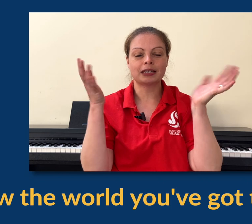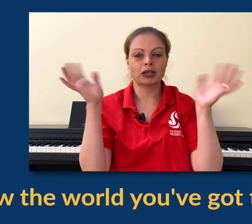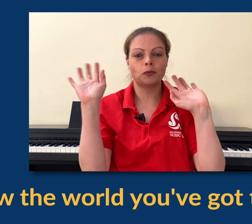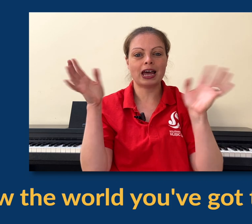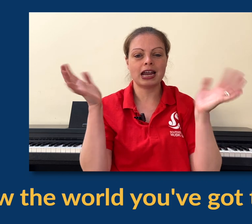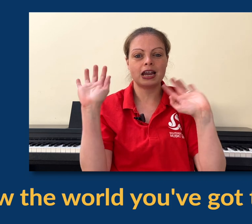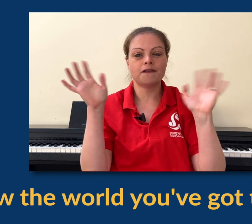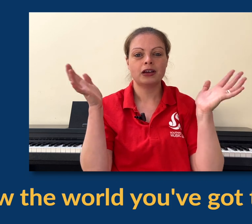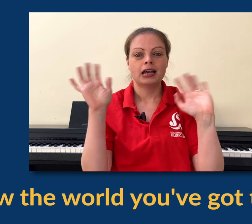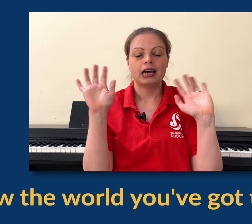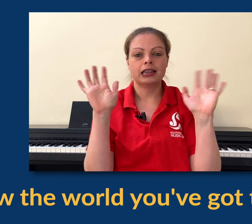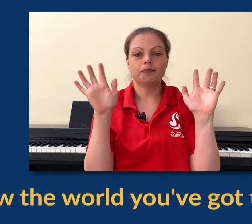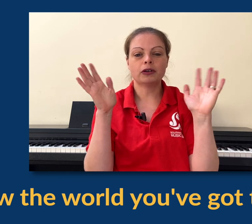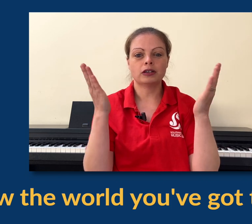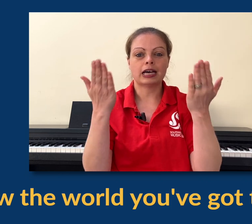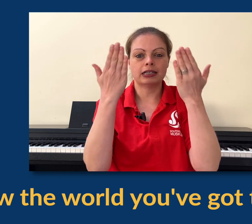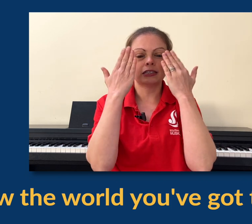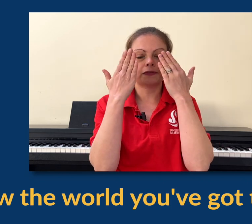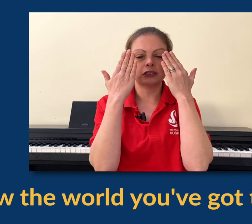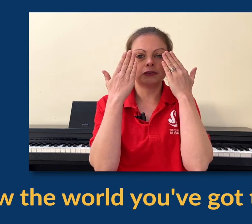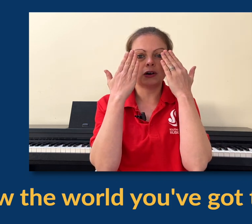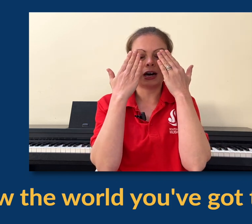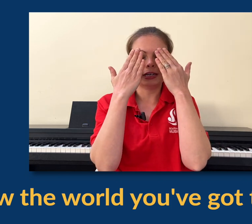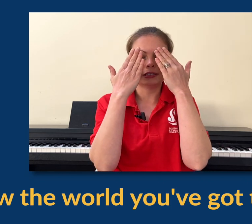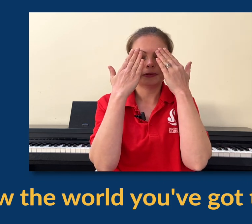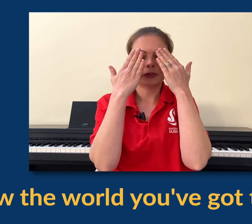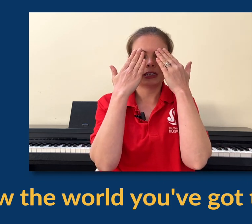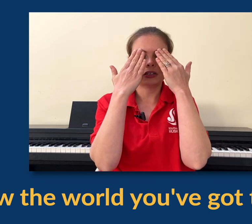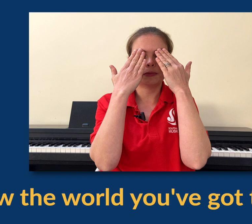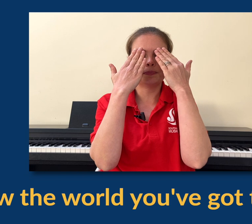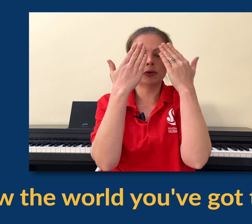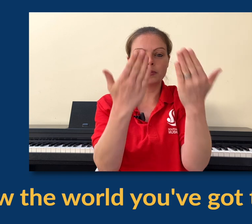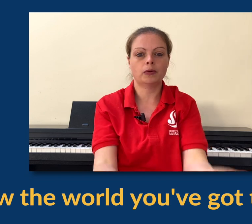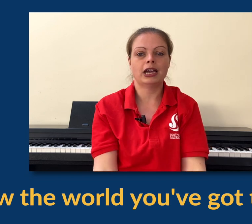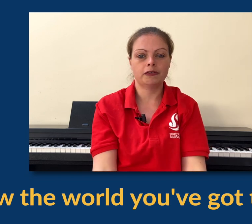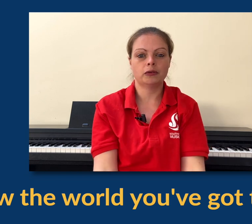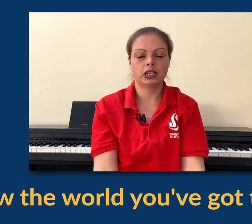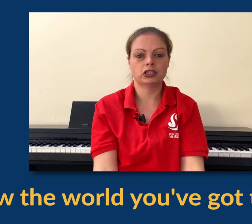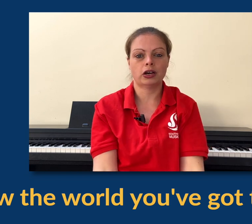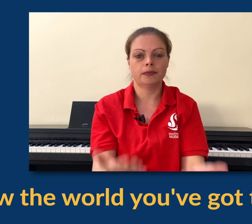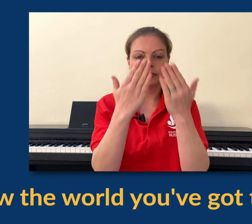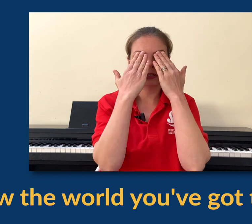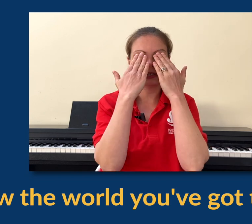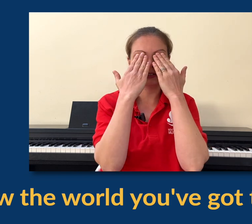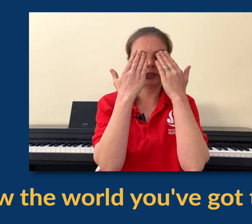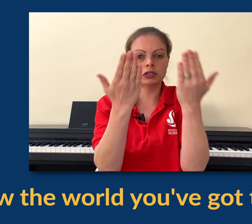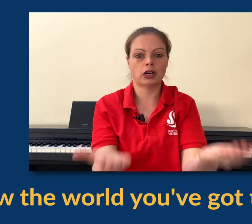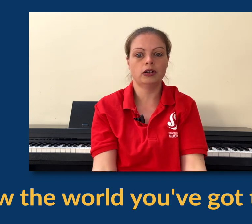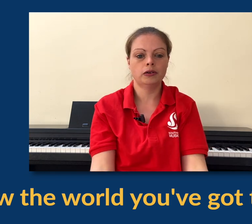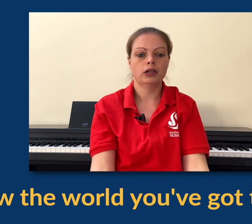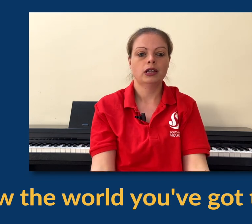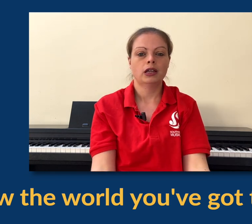your hands, give me a good wave and then put those hands in front of your eyes and then you're going to pull them away for the word show. So